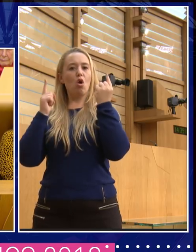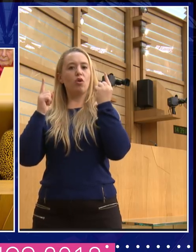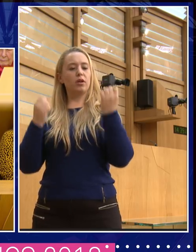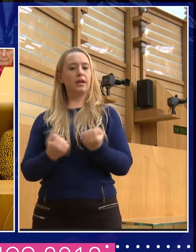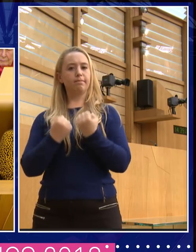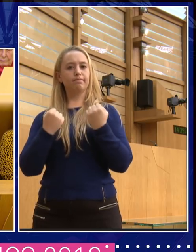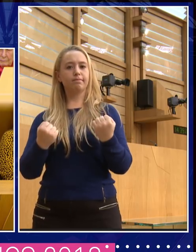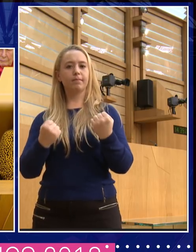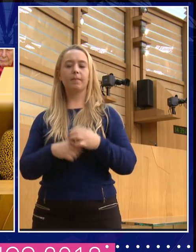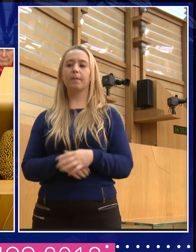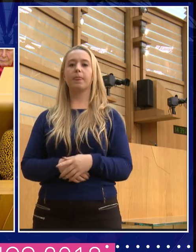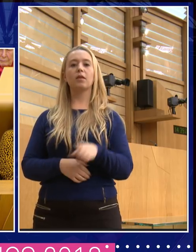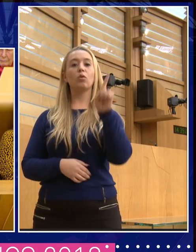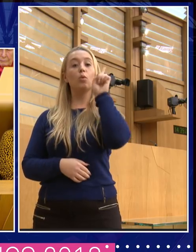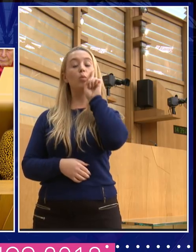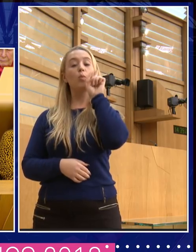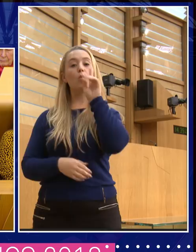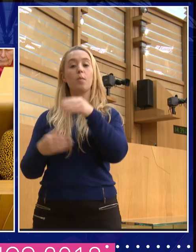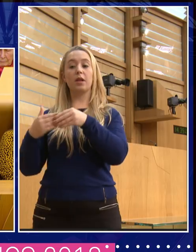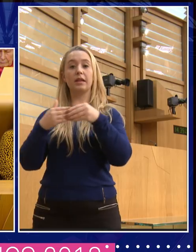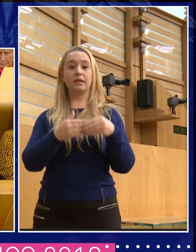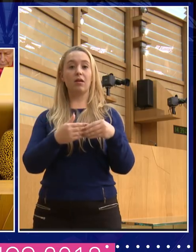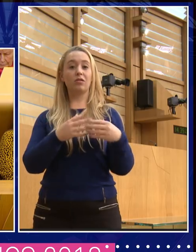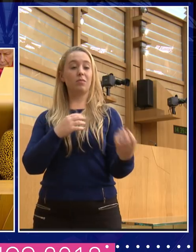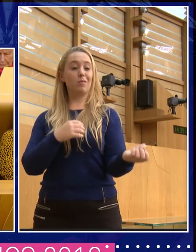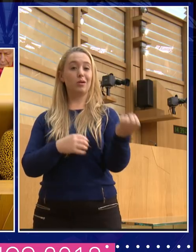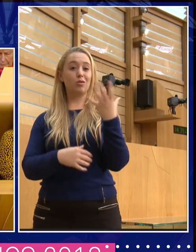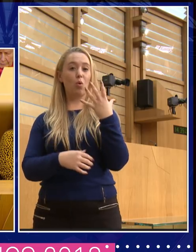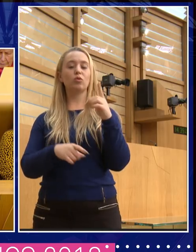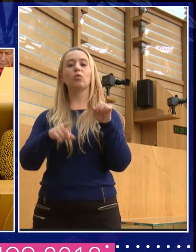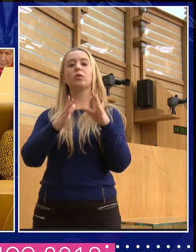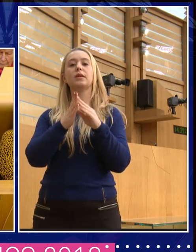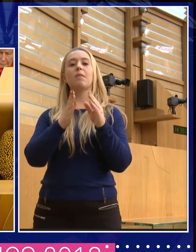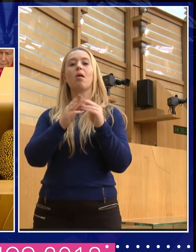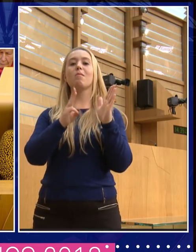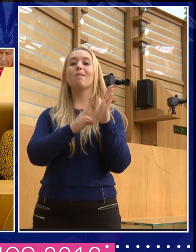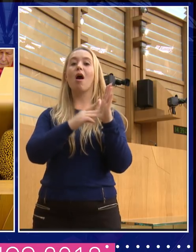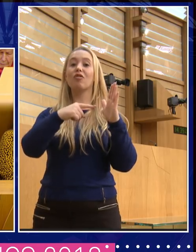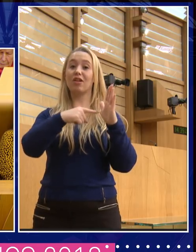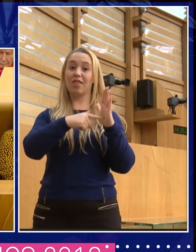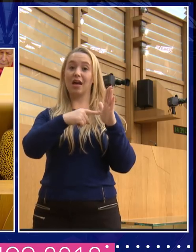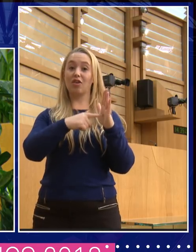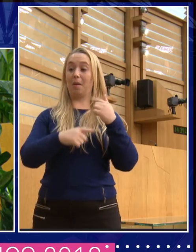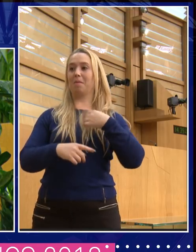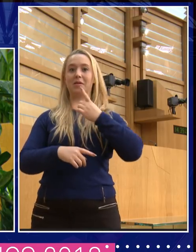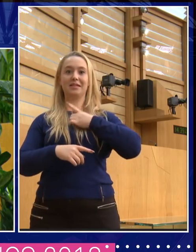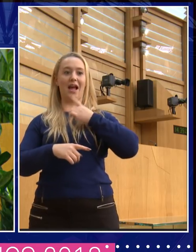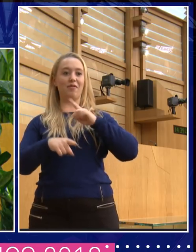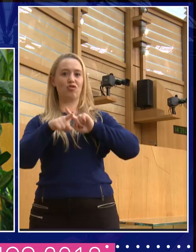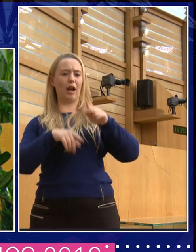women in leadership are told, as was Margaret Thatcher, that you need to lower your voice. I'm trying to do that right this minute, but it's Saturday morning, so that's probably